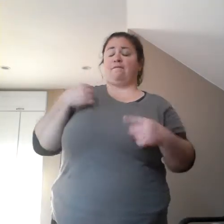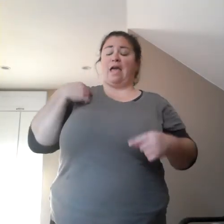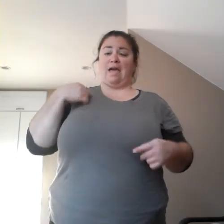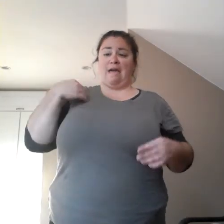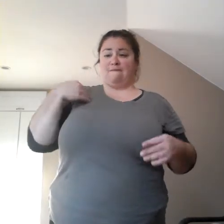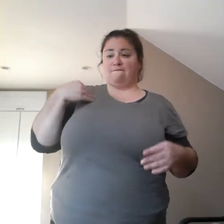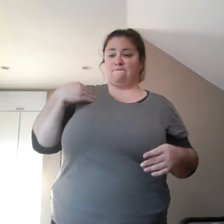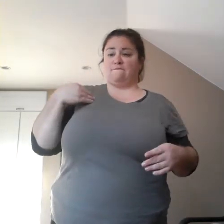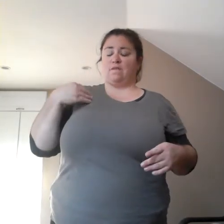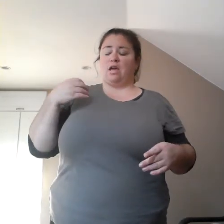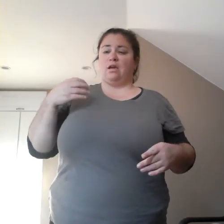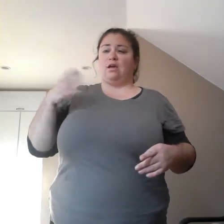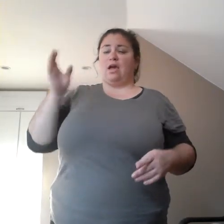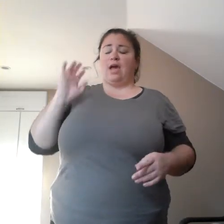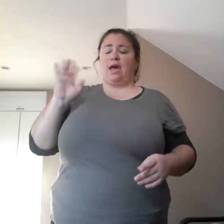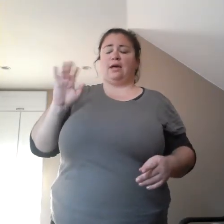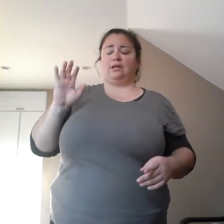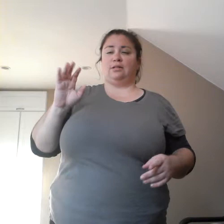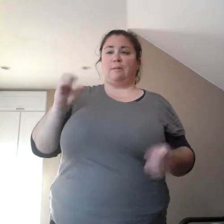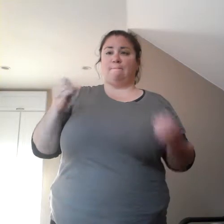So that's what I'm going to tell you a little bit about today.